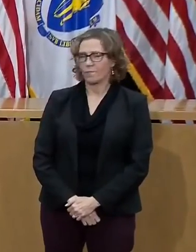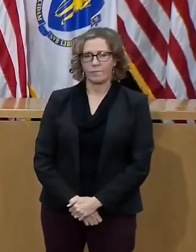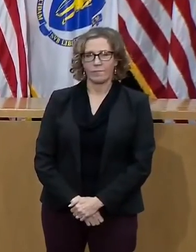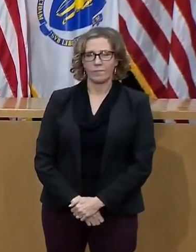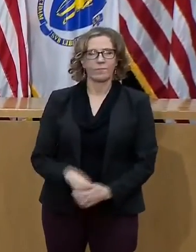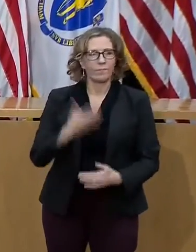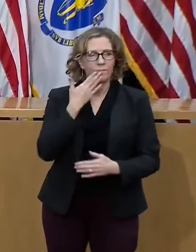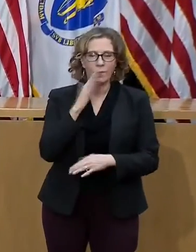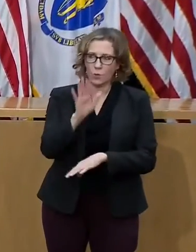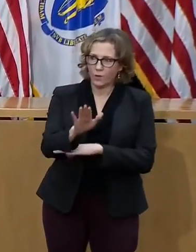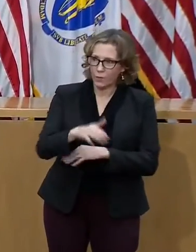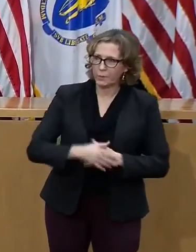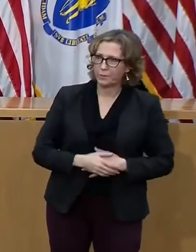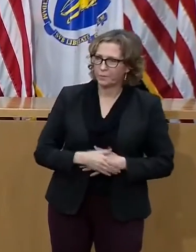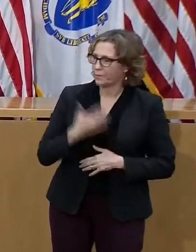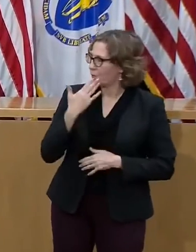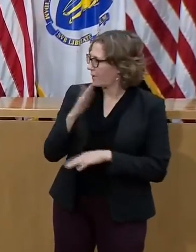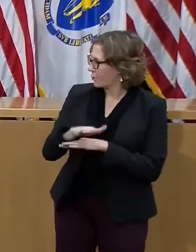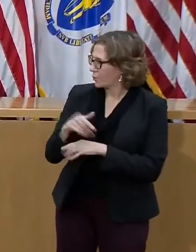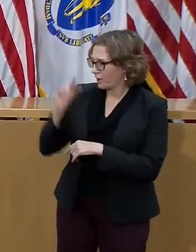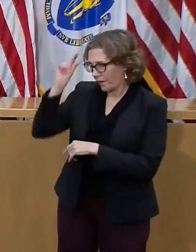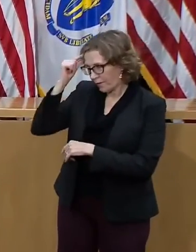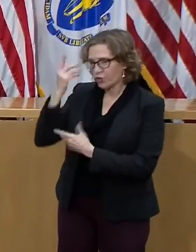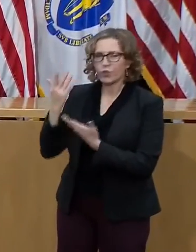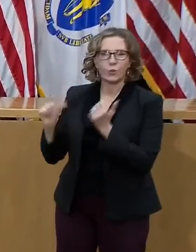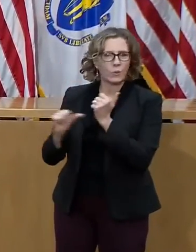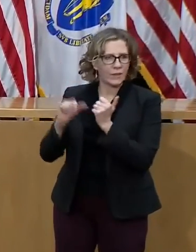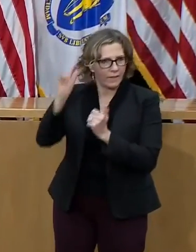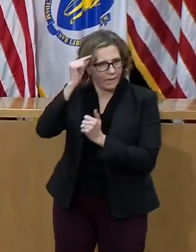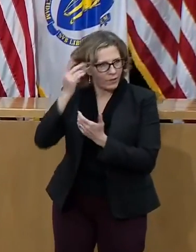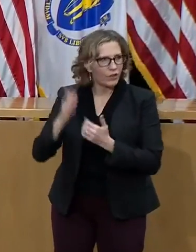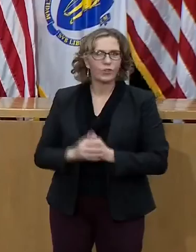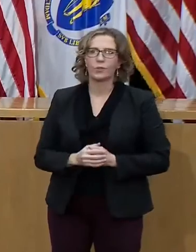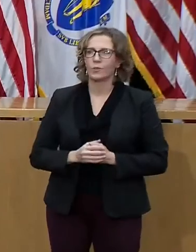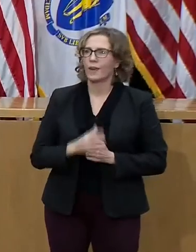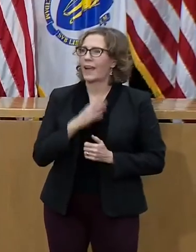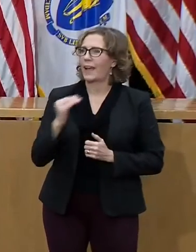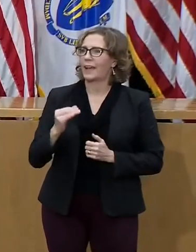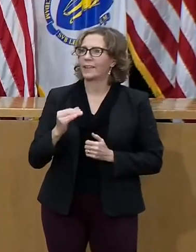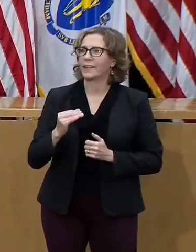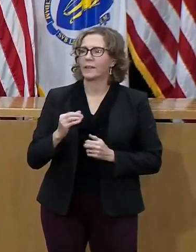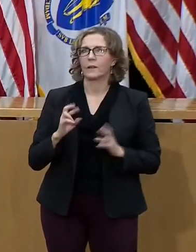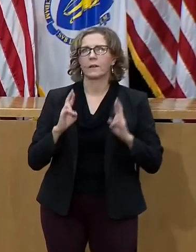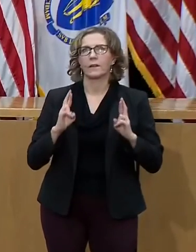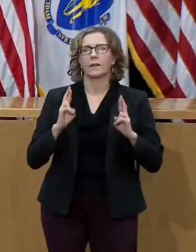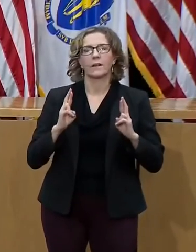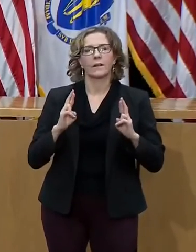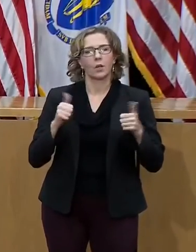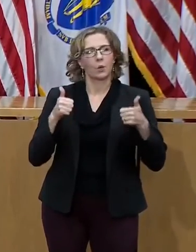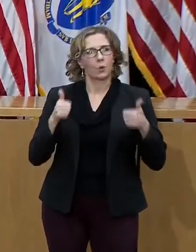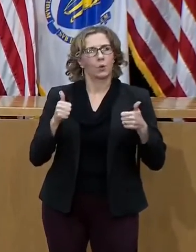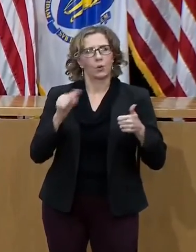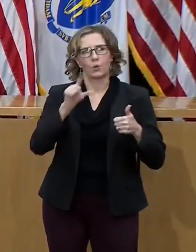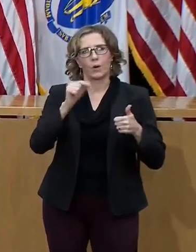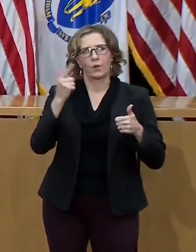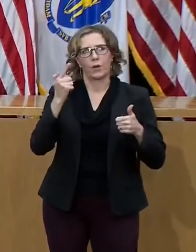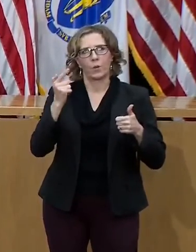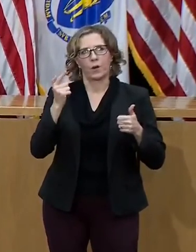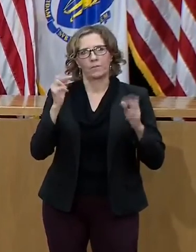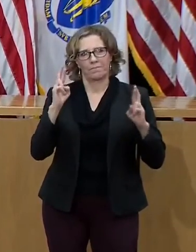Good afternoon, Governor, Lieutenant Governor, and good 2021. As the governor indicated,